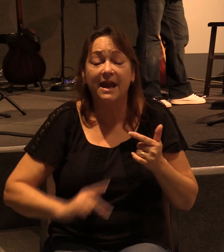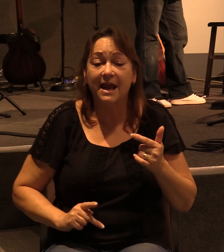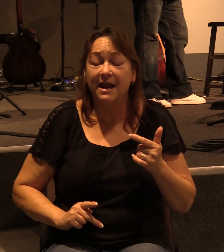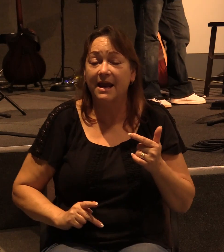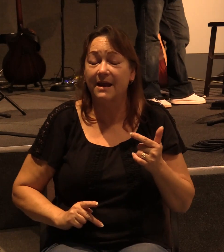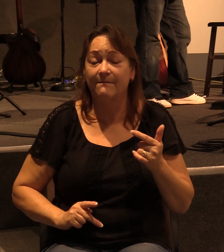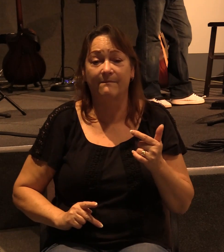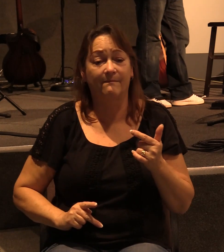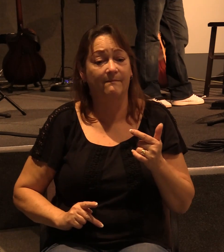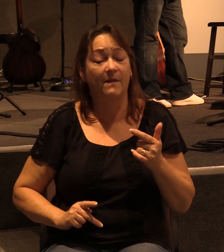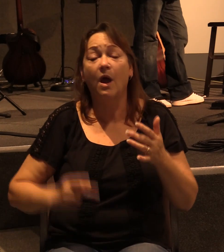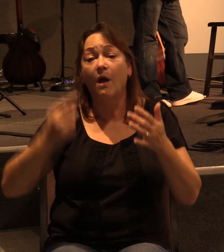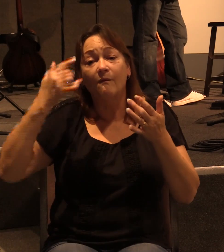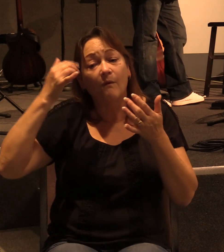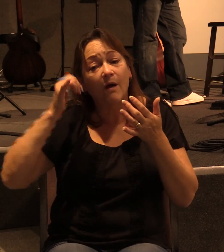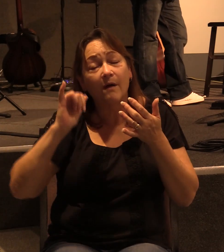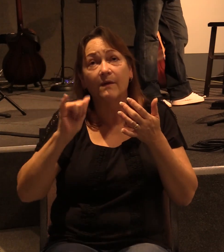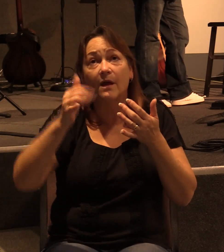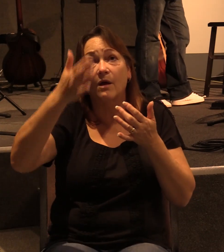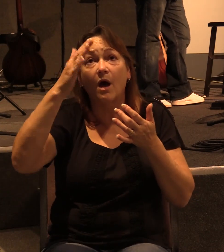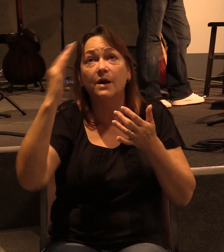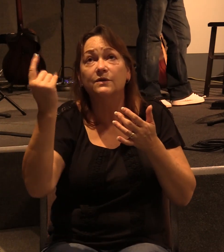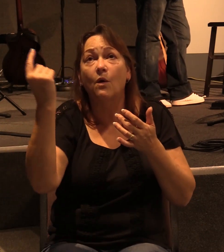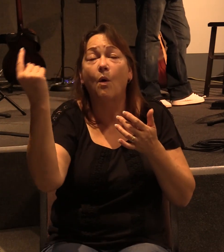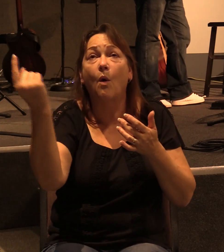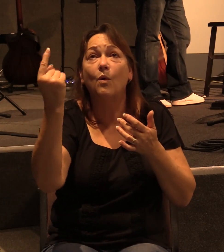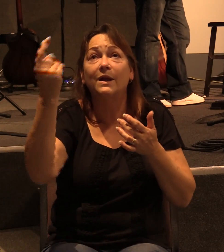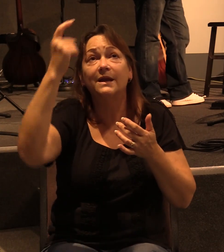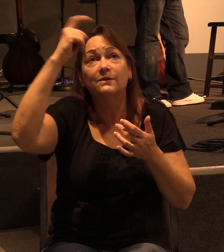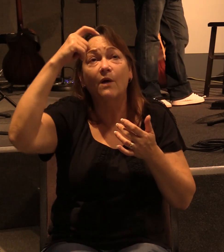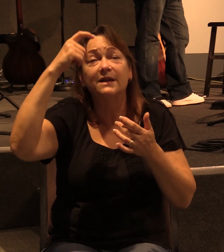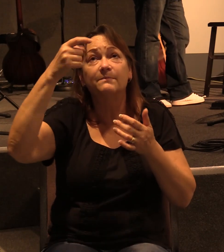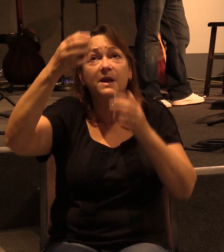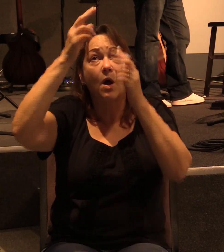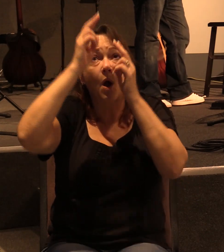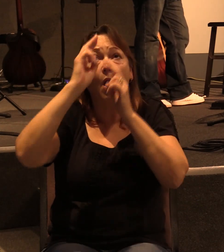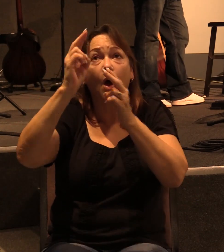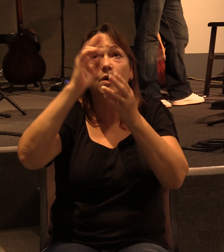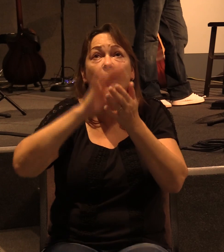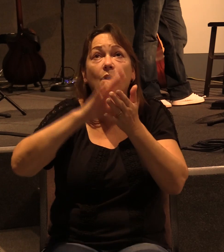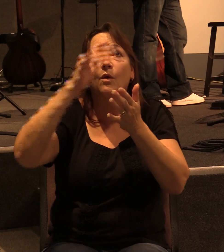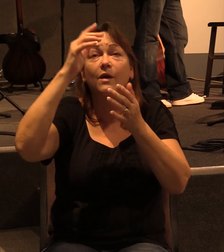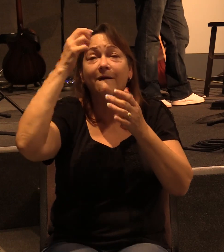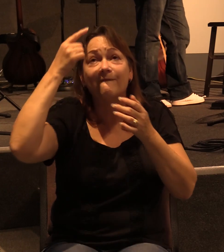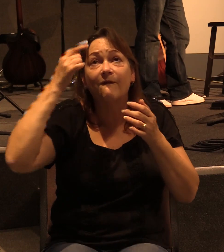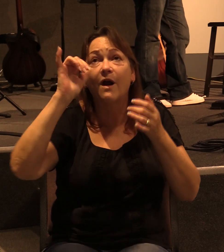invisible, to God who alone is wise, be honor and glory forever and ever. Amen.